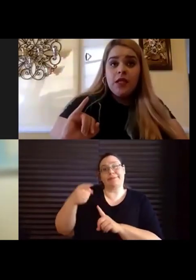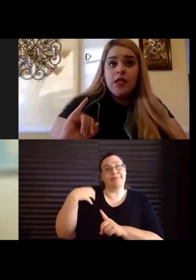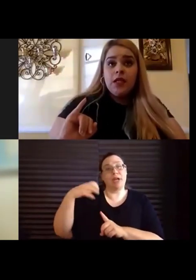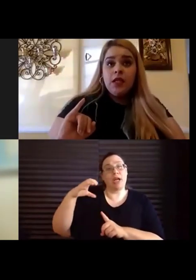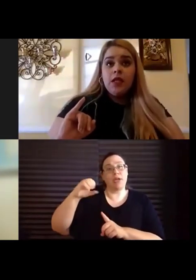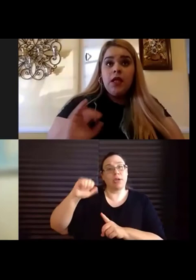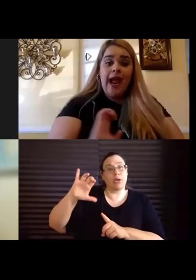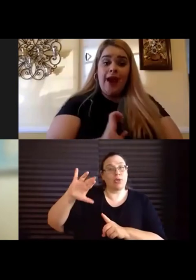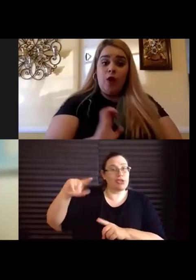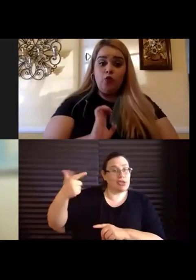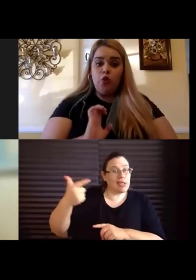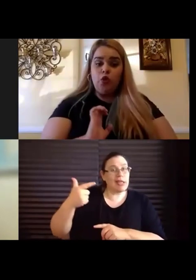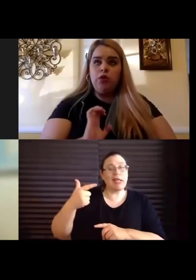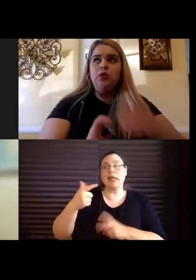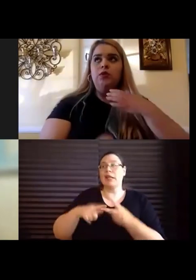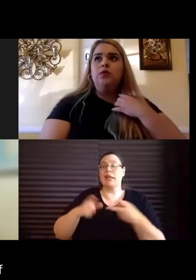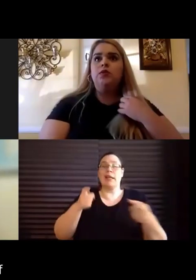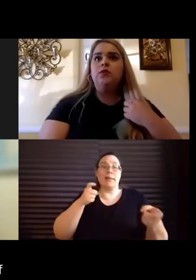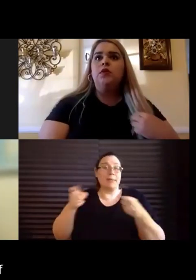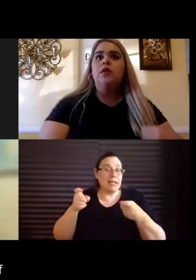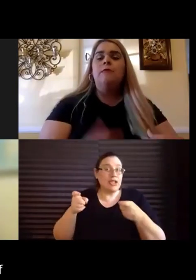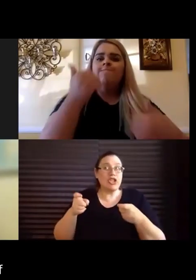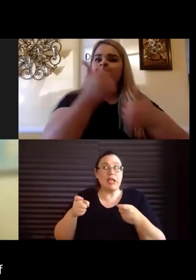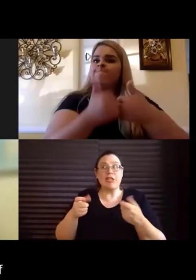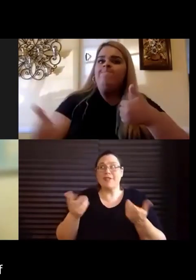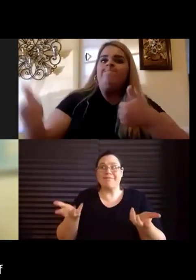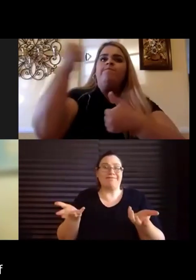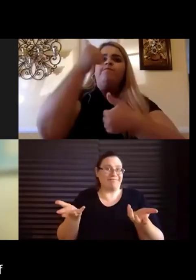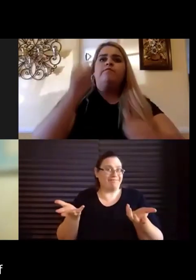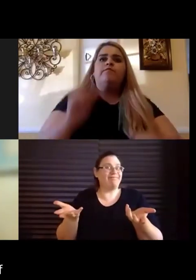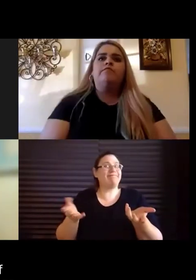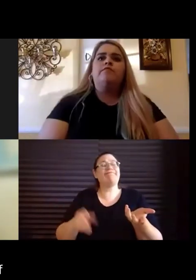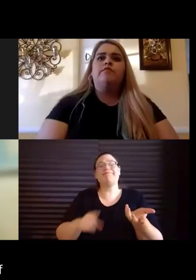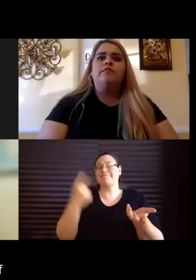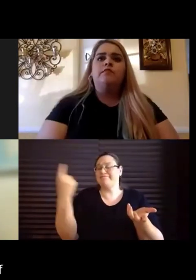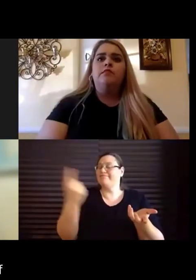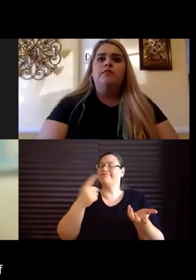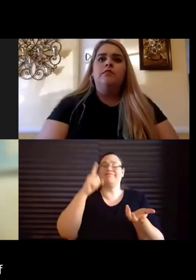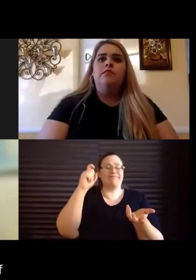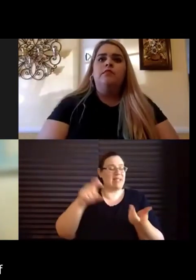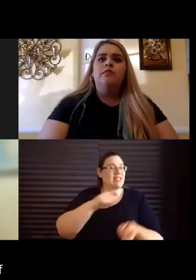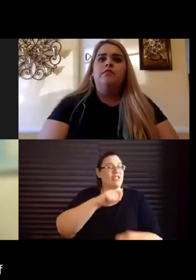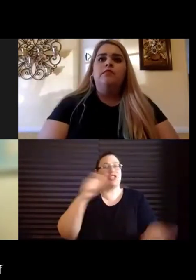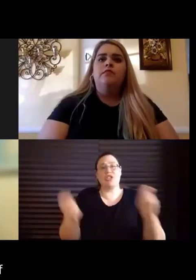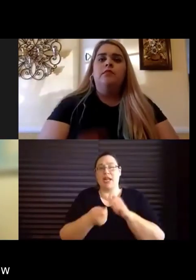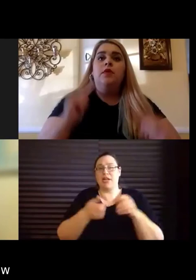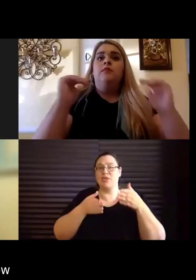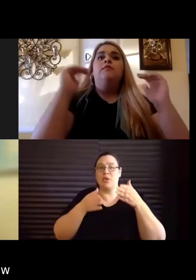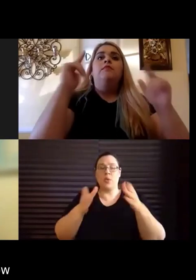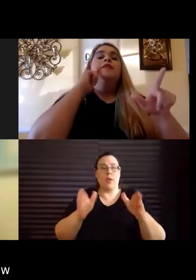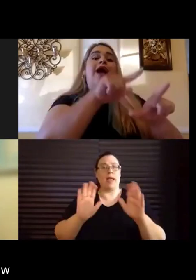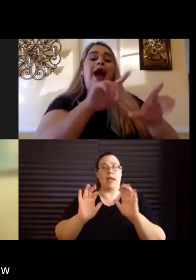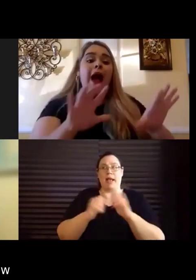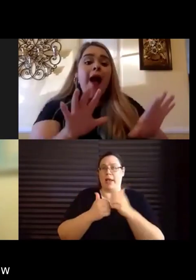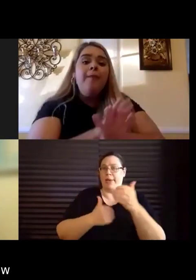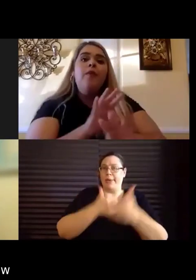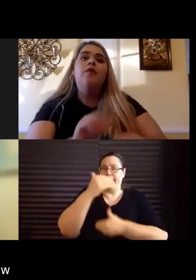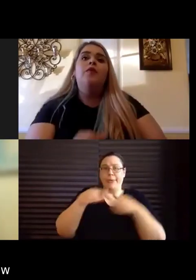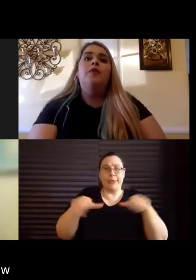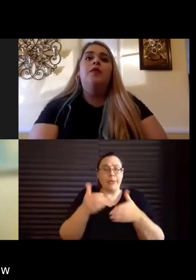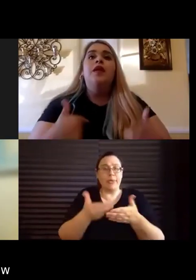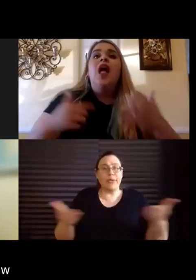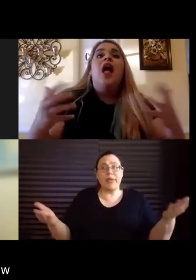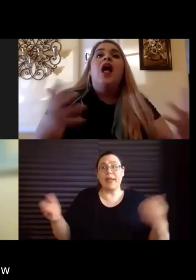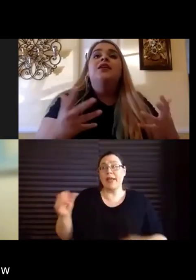and the administration, there has to be a changing of the way that they do things so that athletes